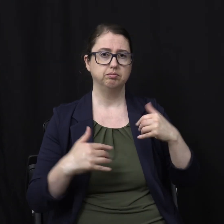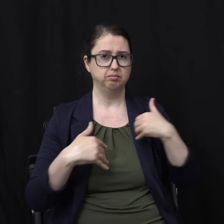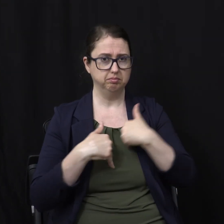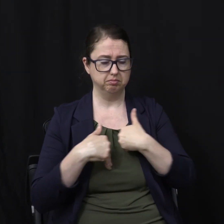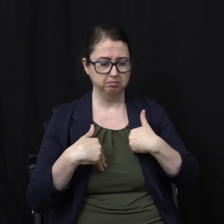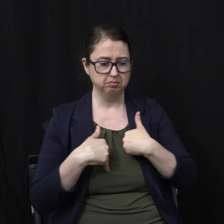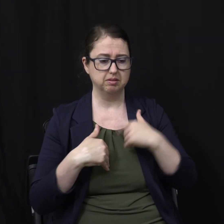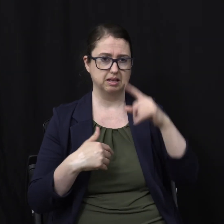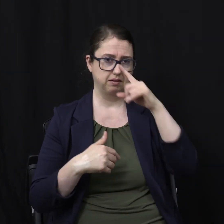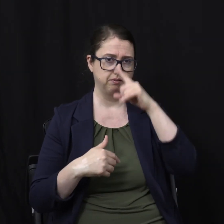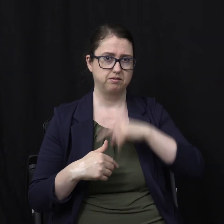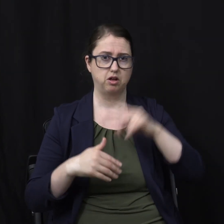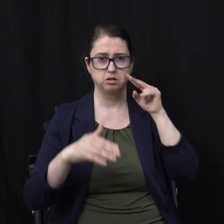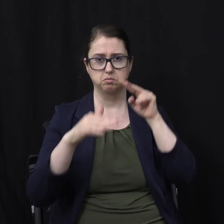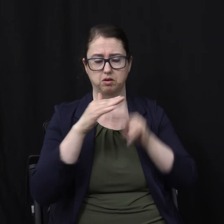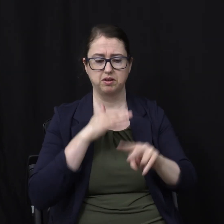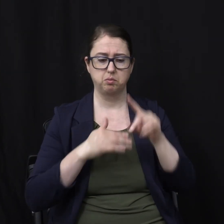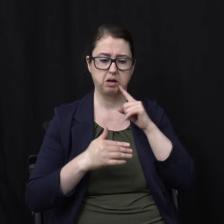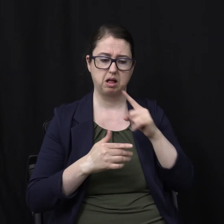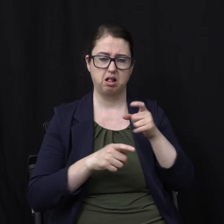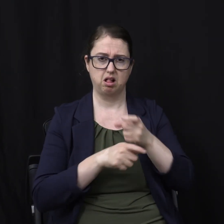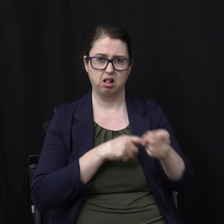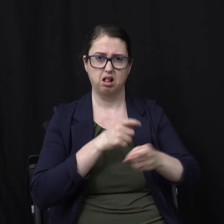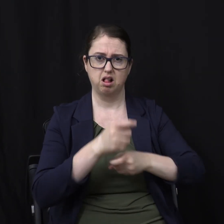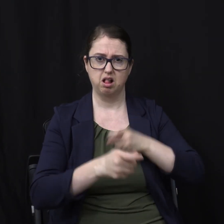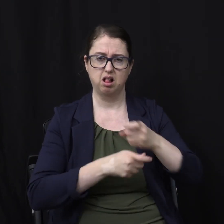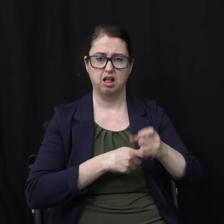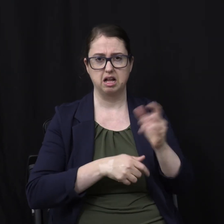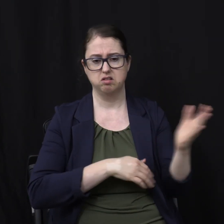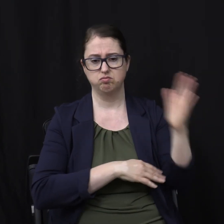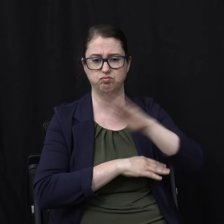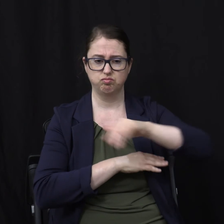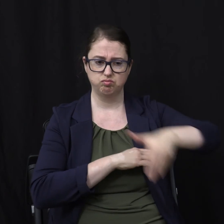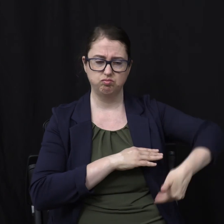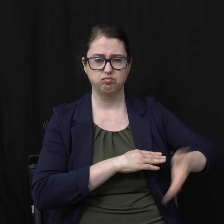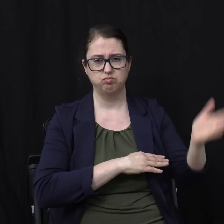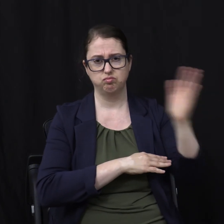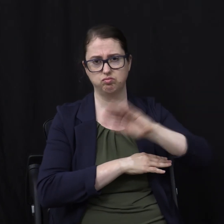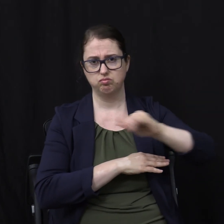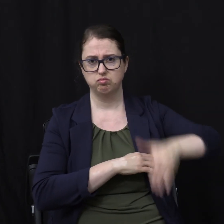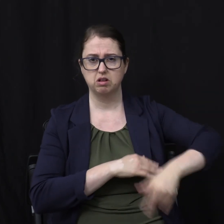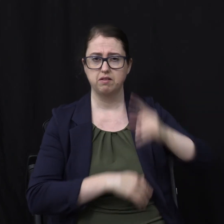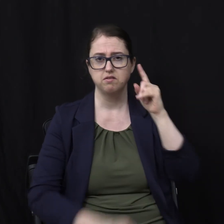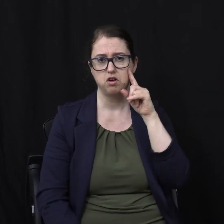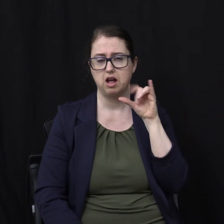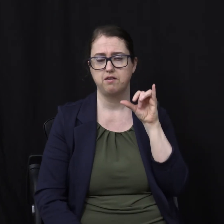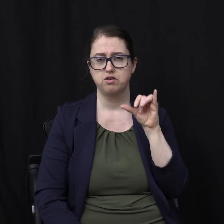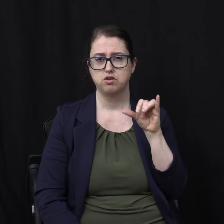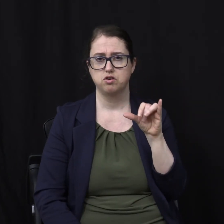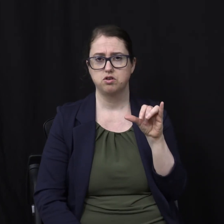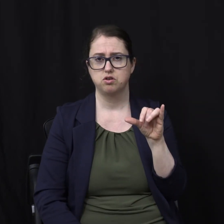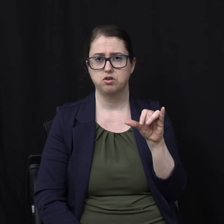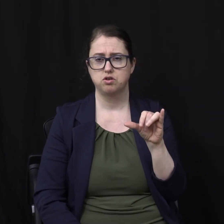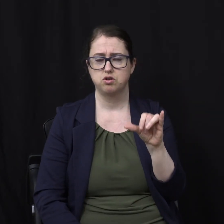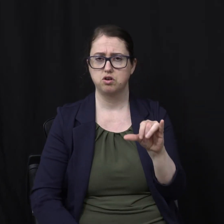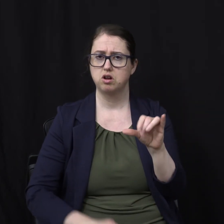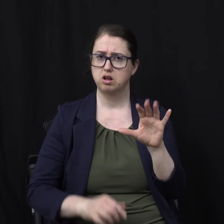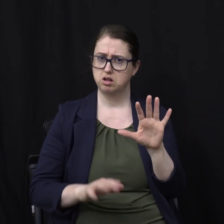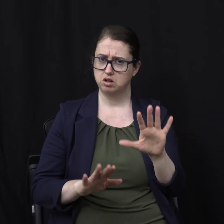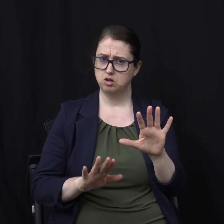are And shall be tormented Day and night Forever And ever So does The Bible Contradict This